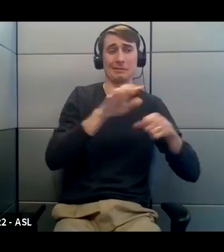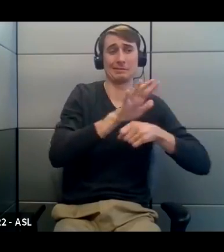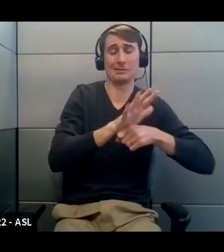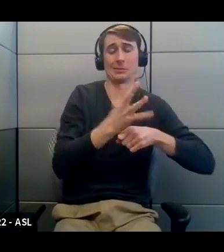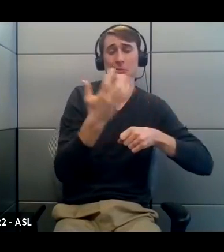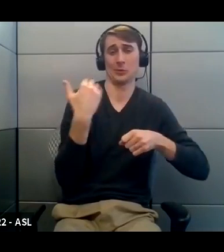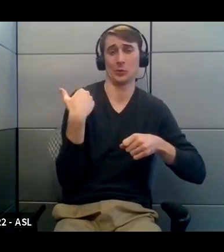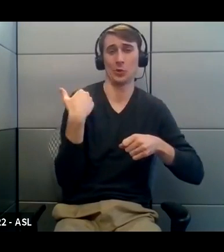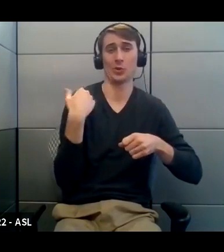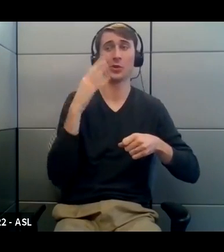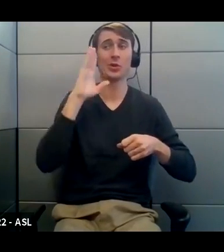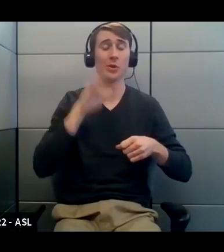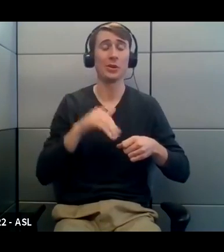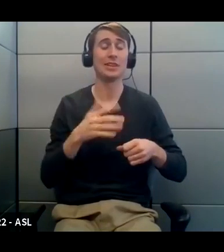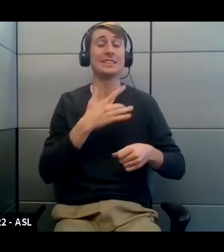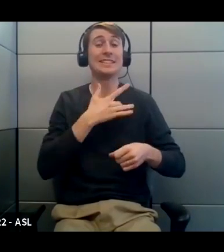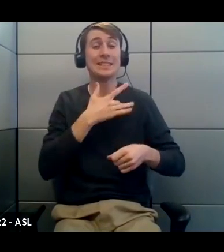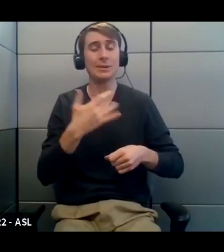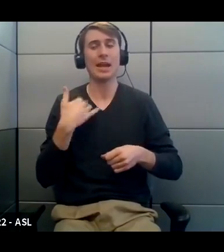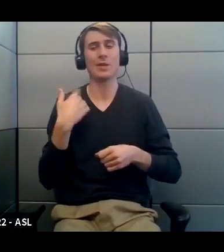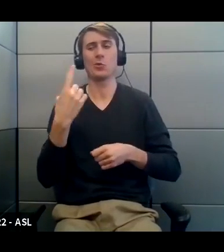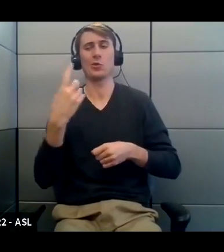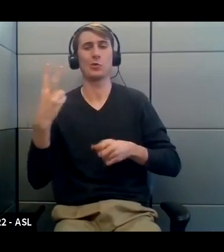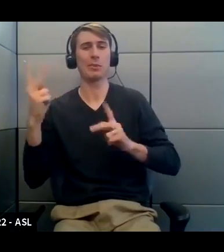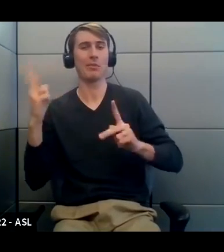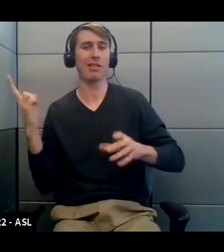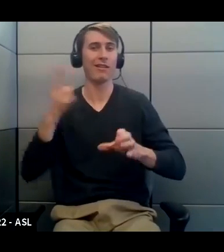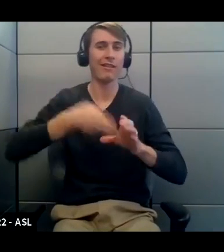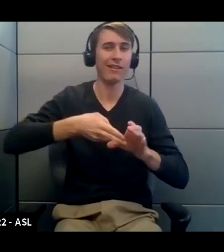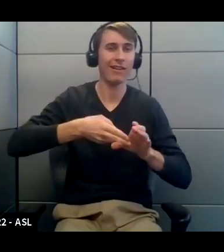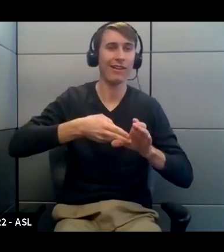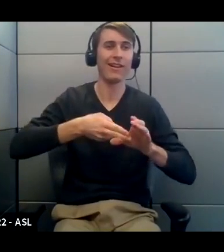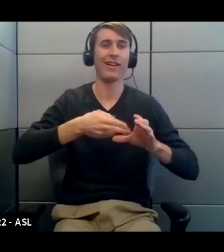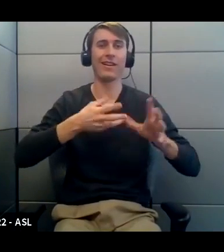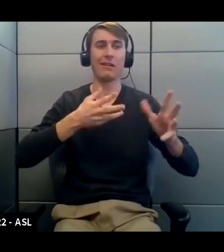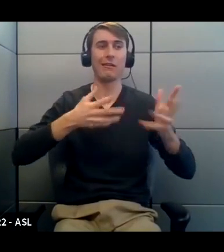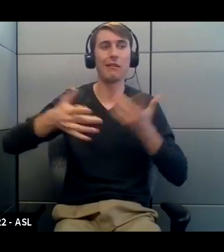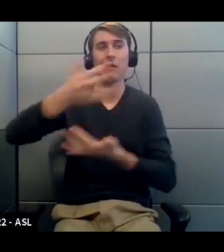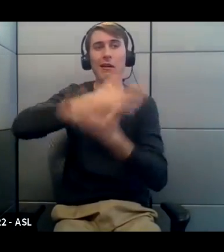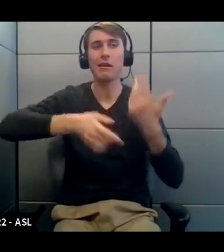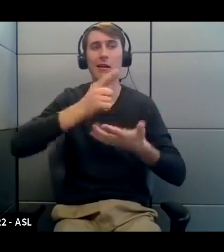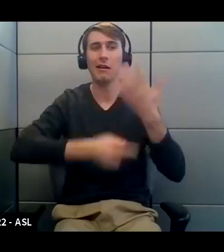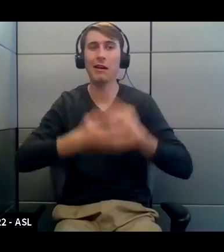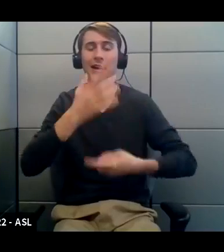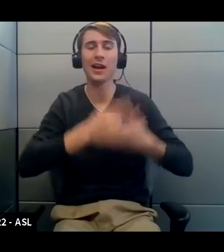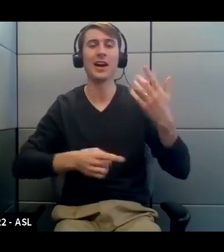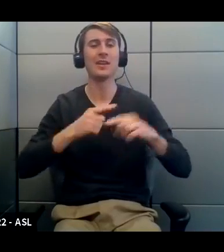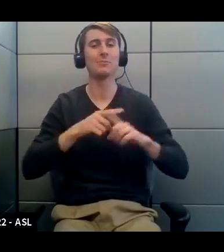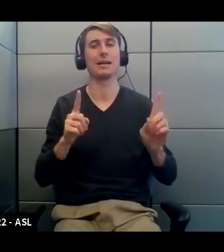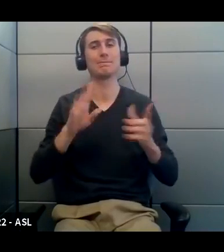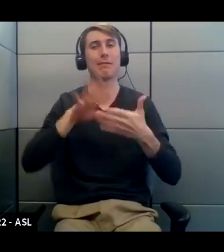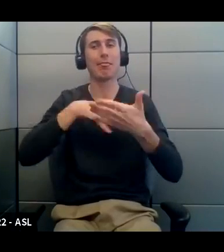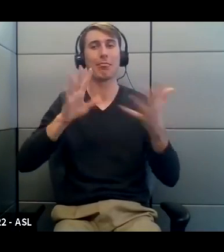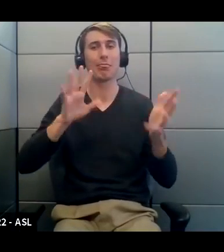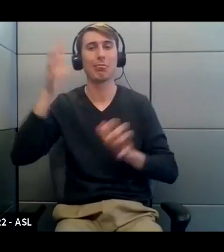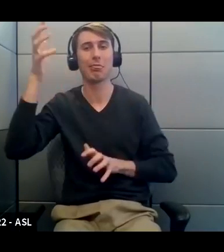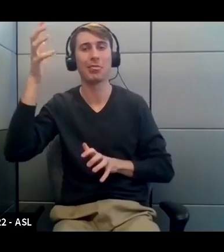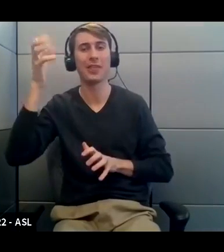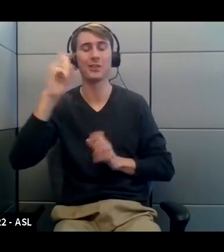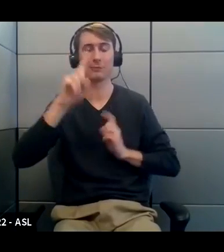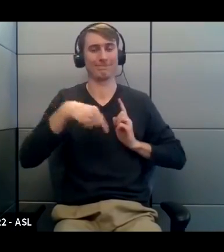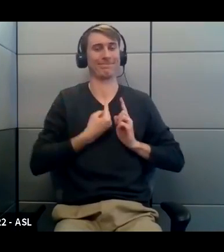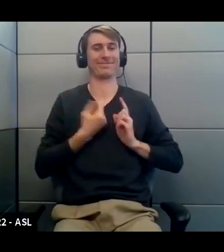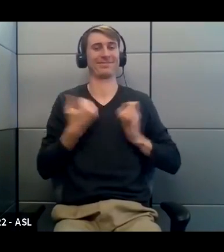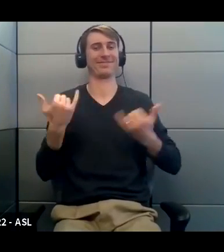team to give you some updates, but we had some scheduling issues, so it's just me today as far as our health